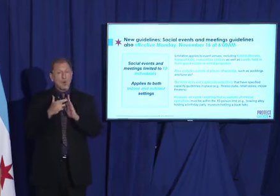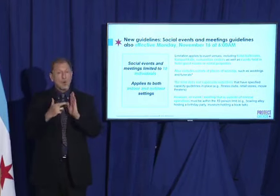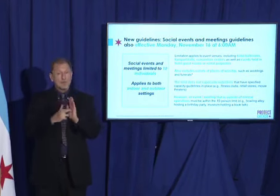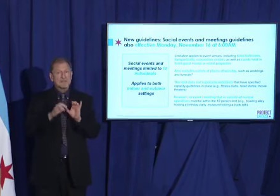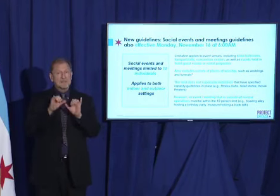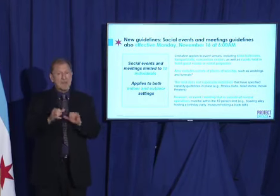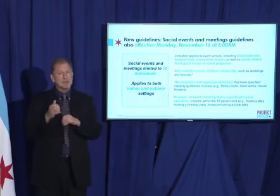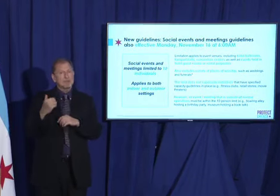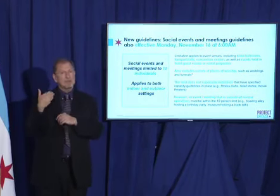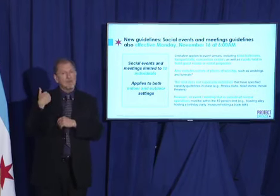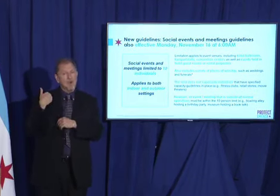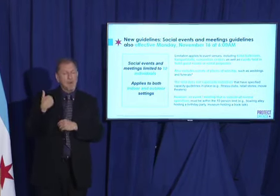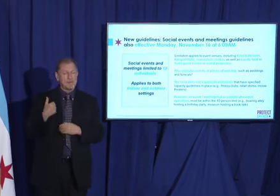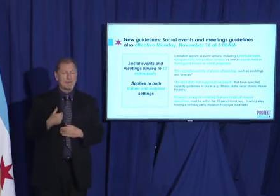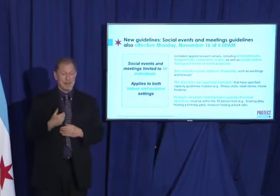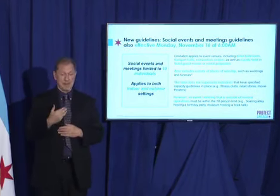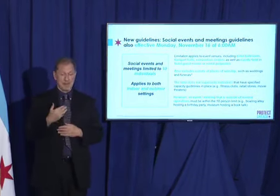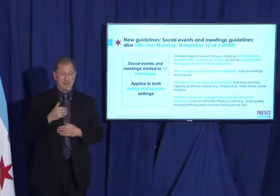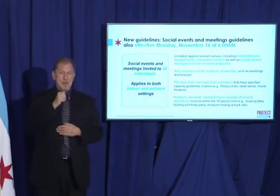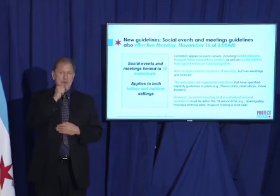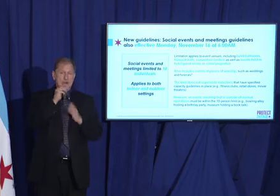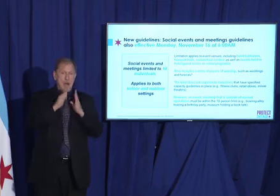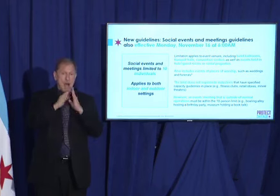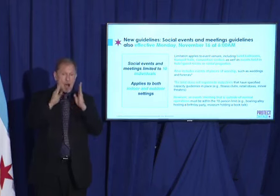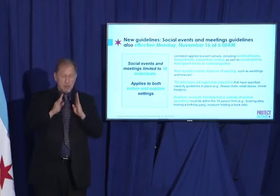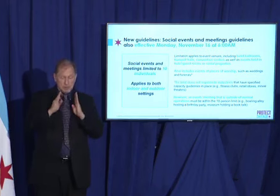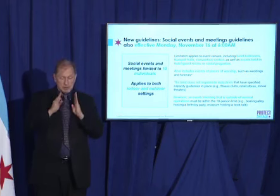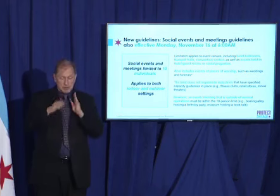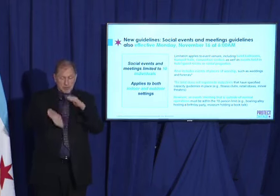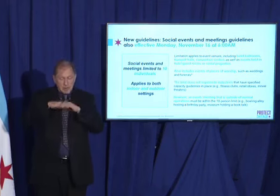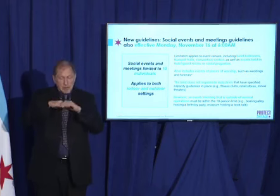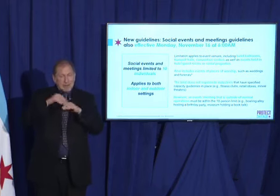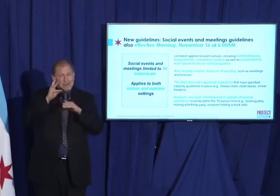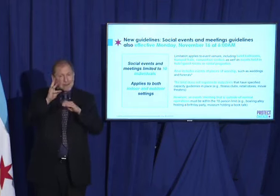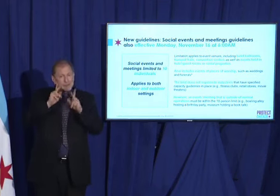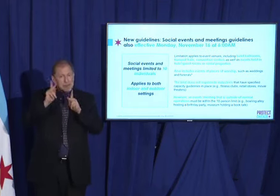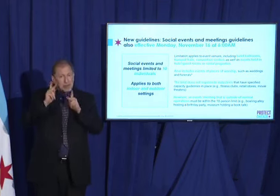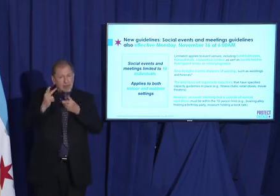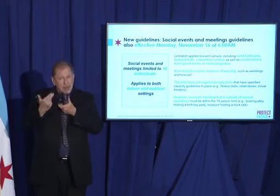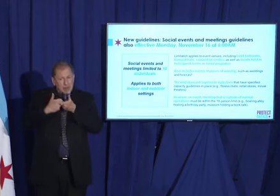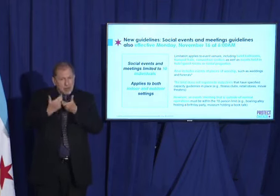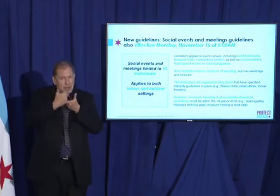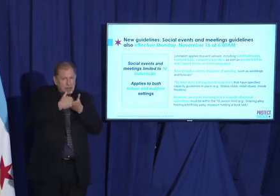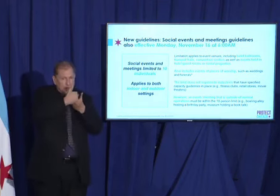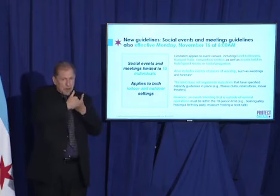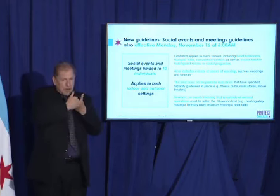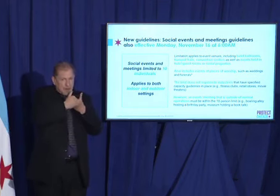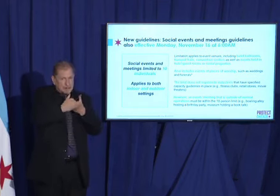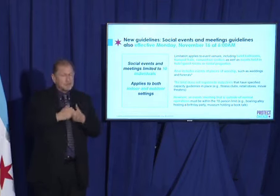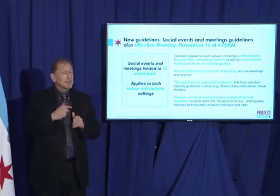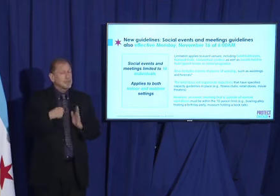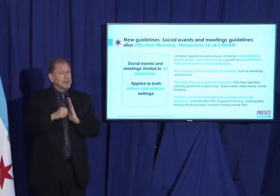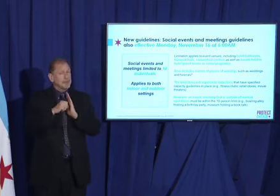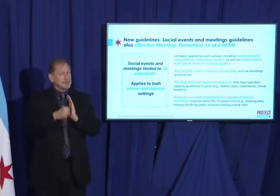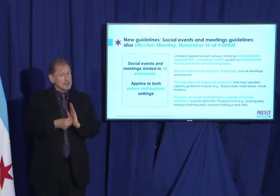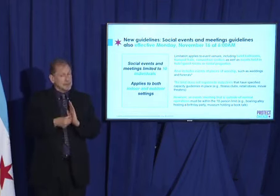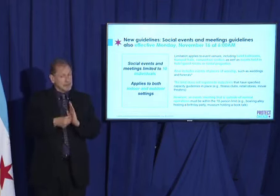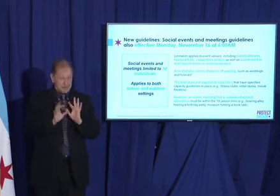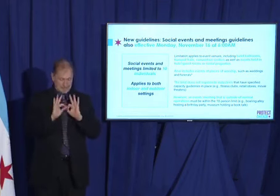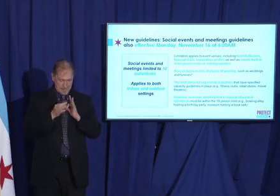Private residences cannot have more than six people inside who are not household members. I cannot emphasize that enough.